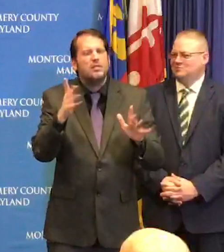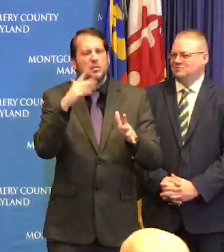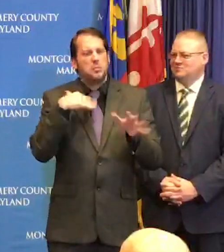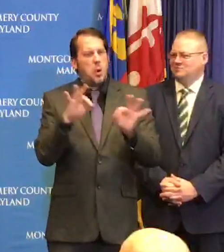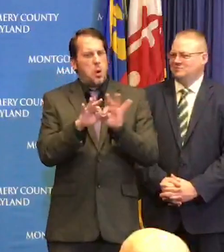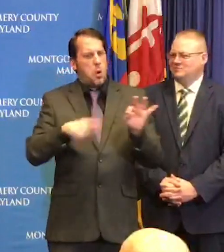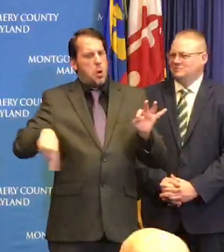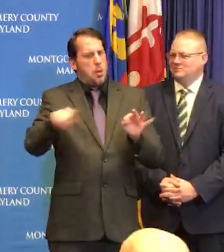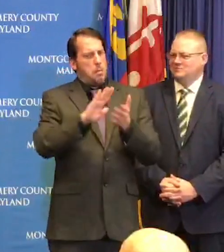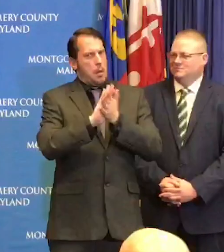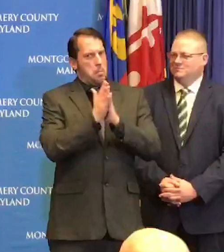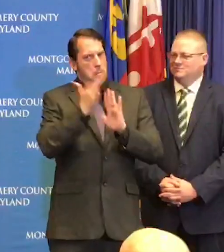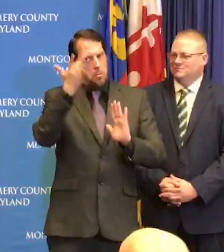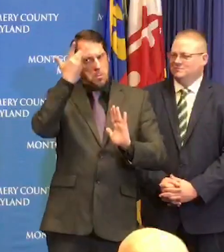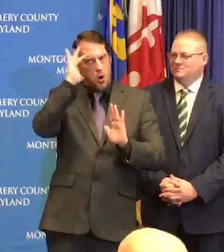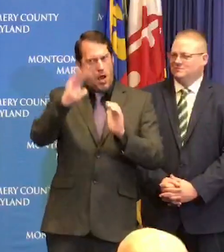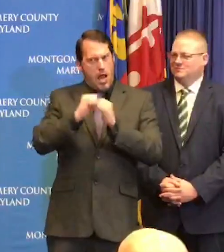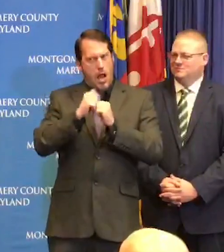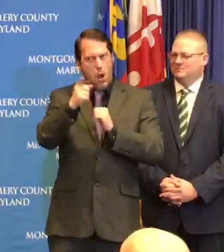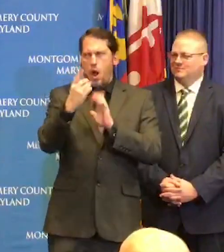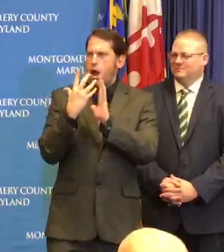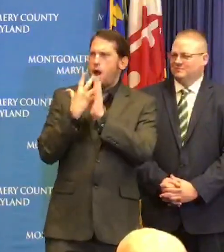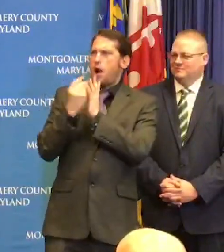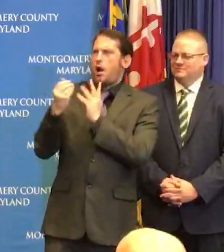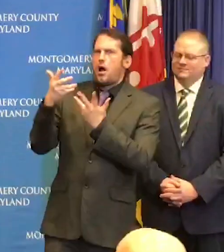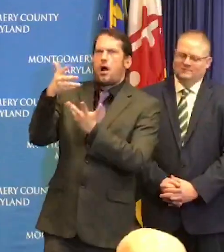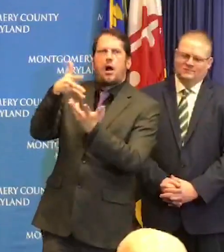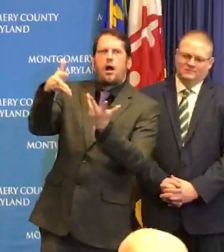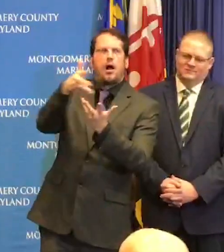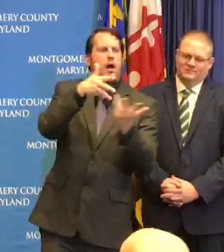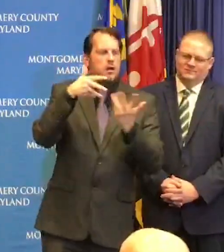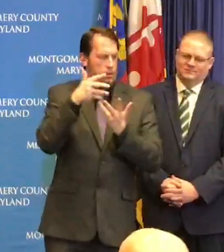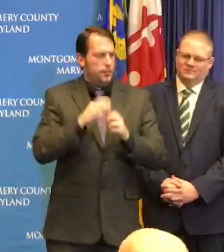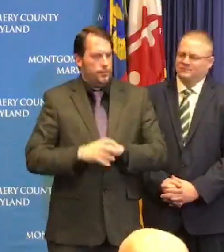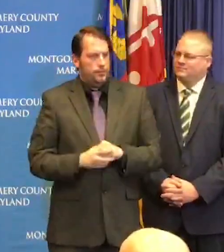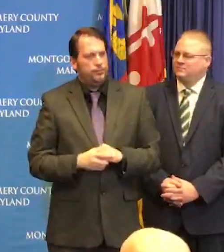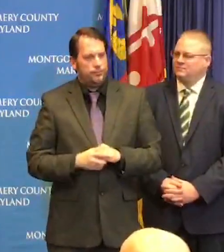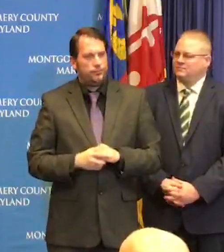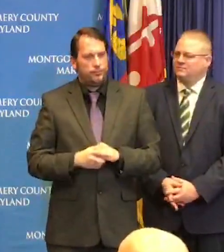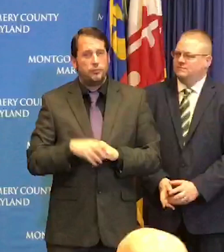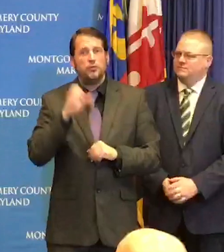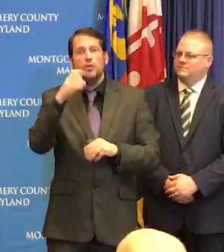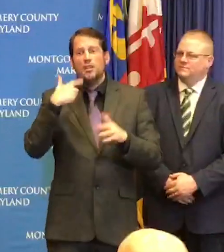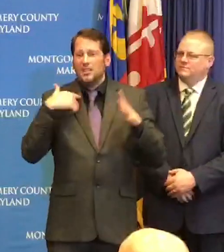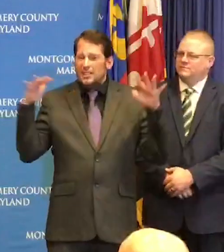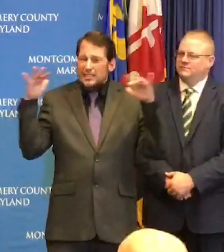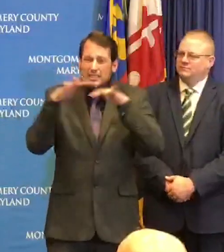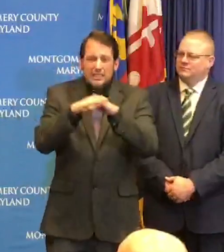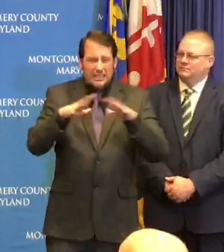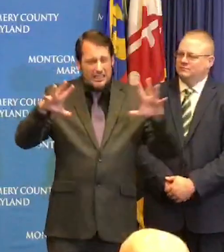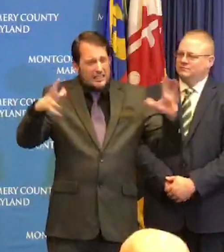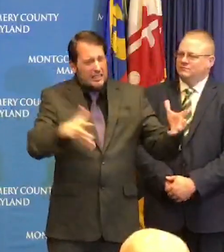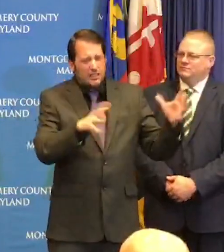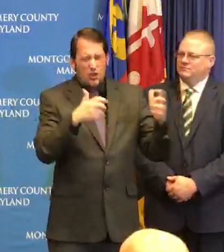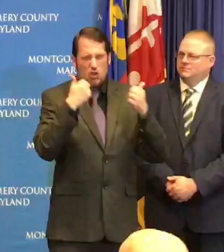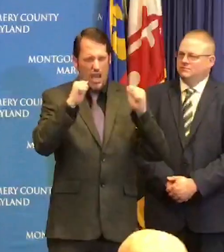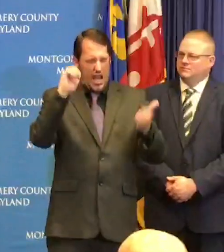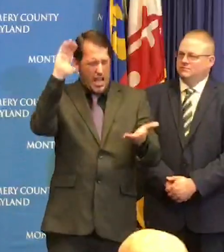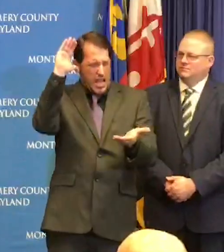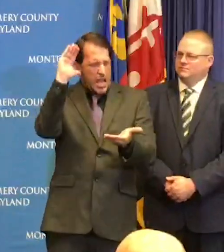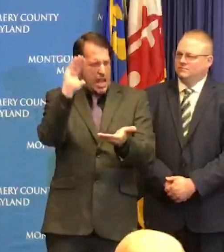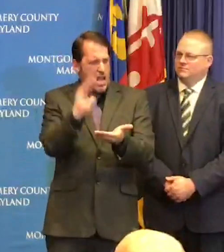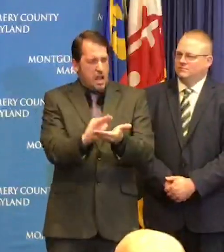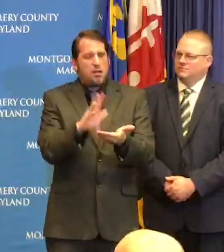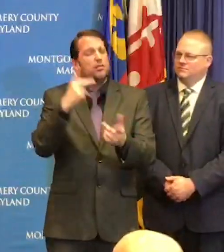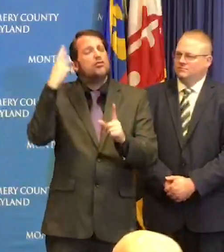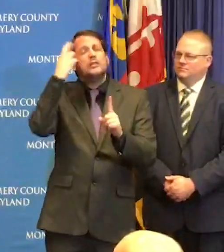put these restrictions in place in terms of group gatherings and those types of things we're trying to protect folks and cut down on the risk of